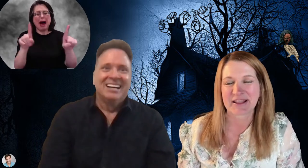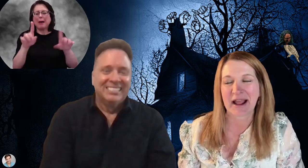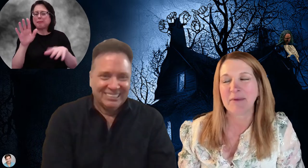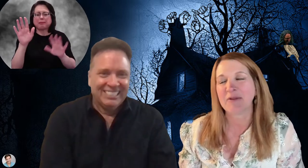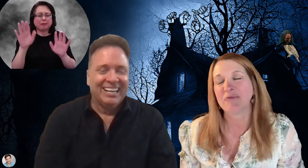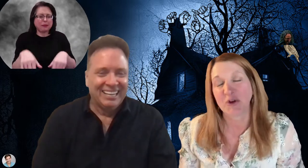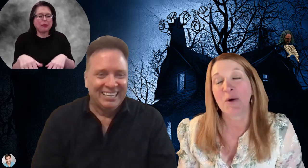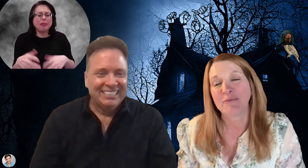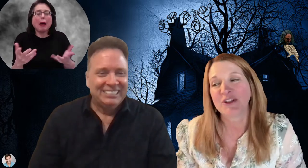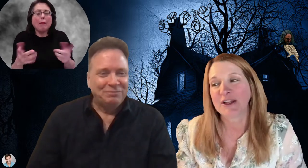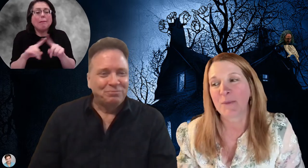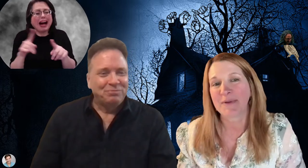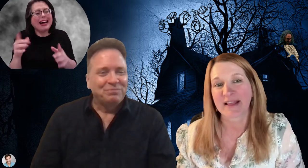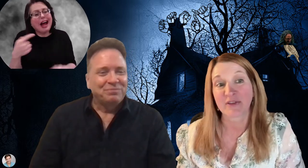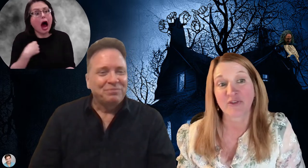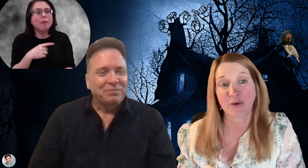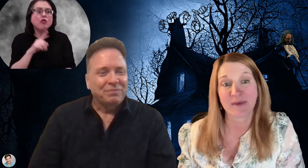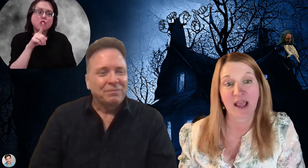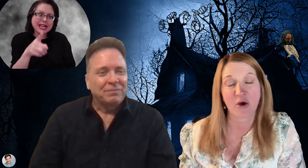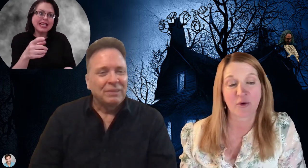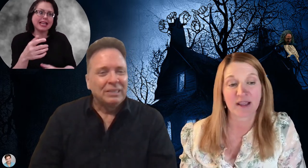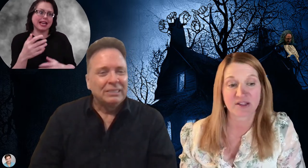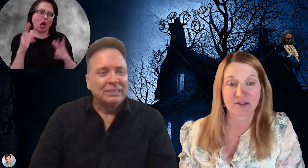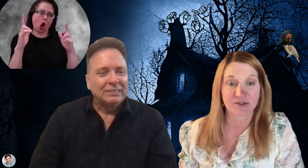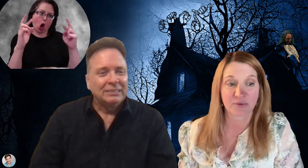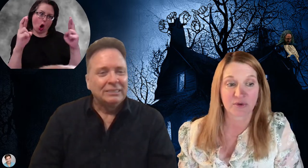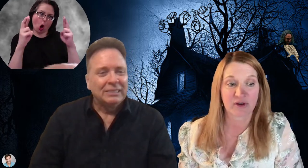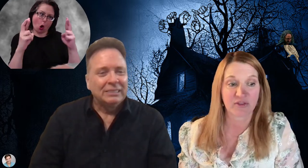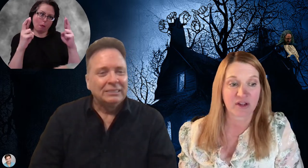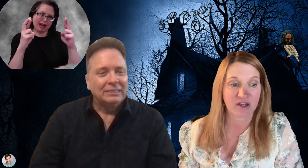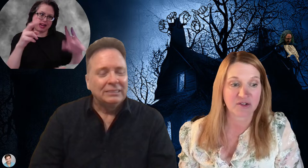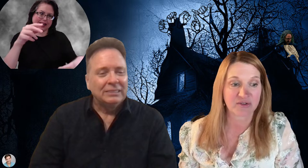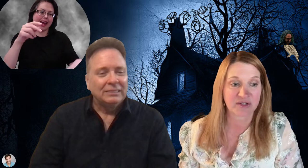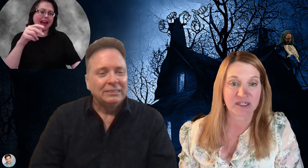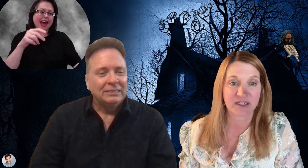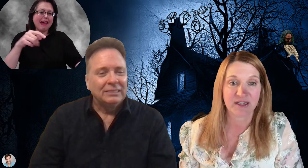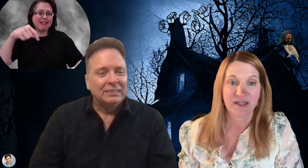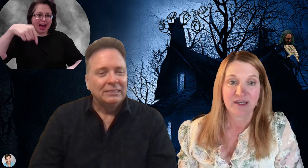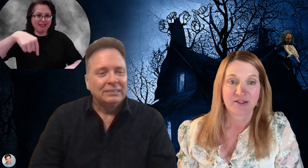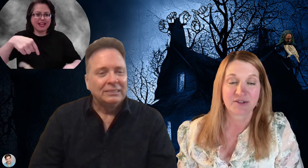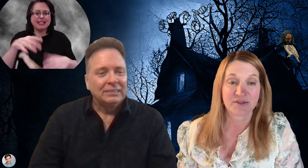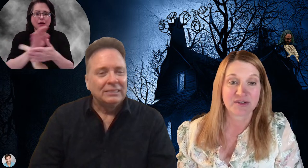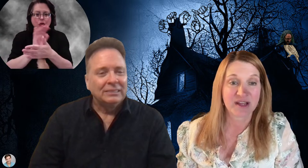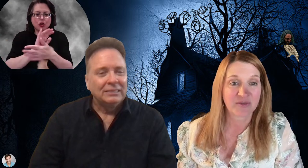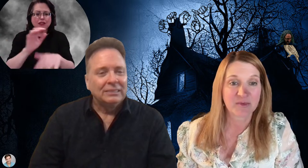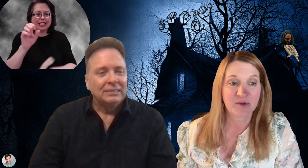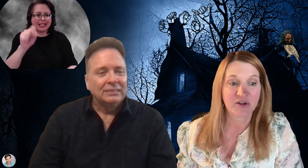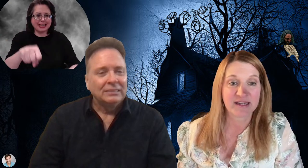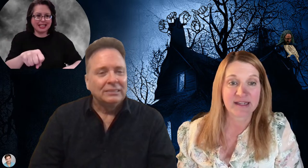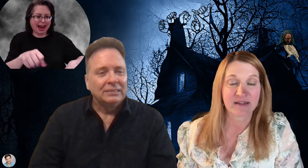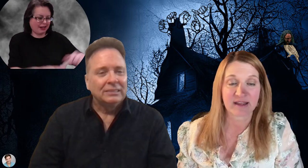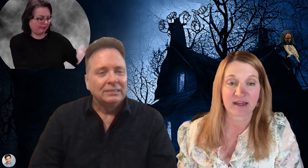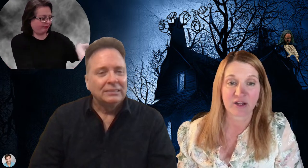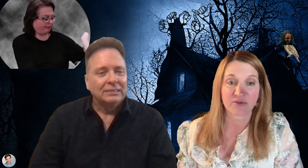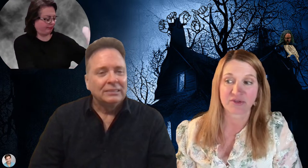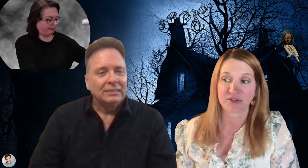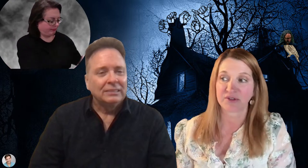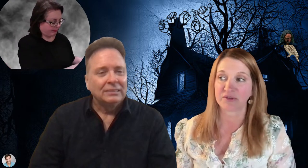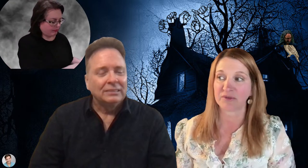No, I'm really hoping that the film now gets to tour around the country to the deaf community, that it goes to